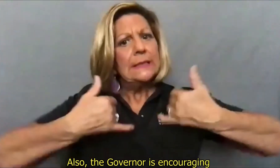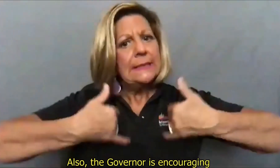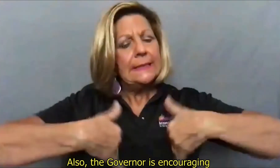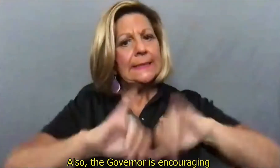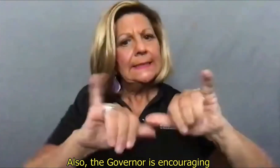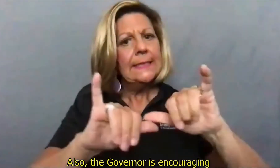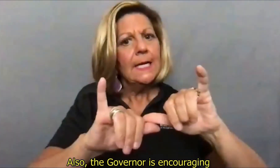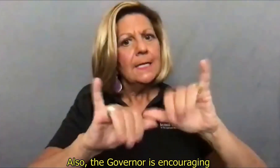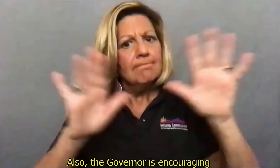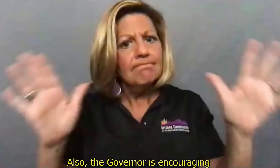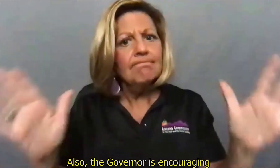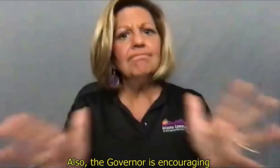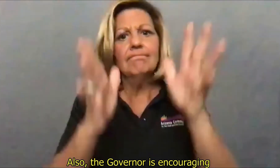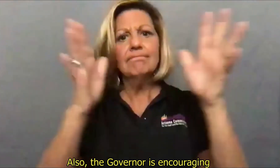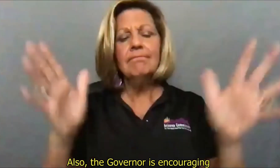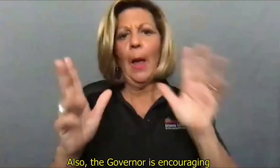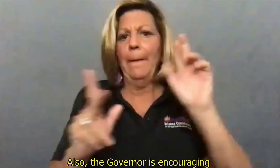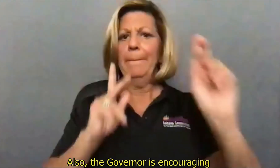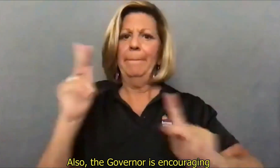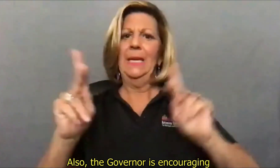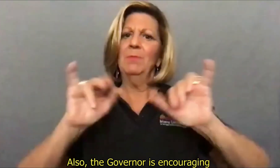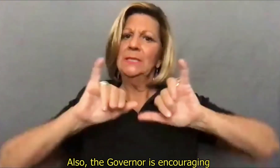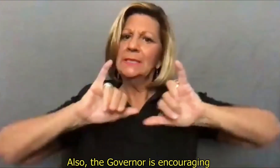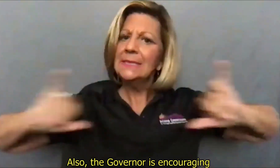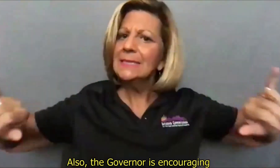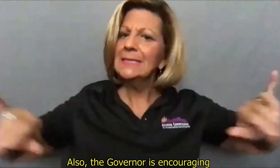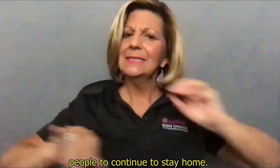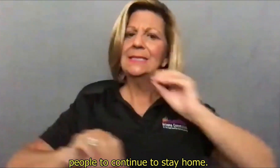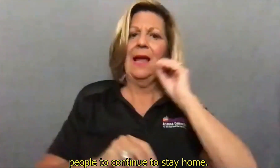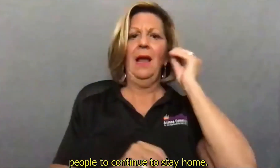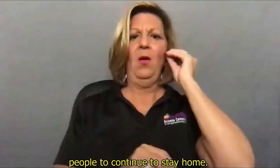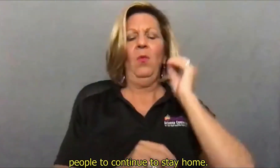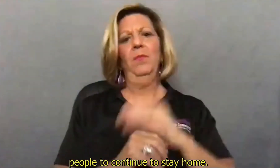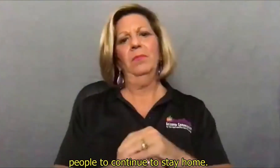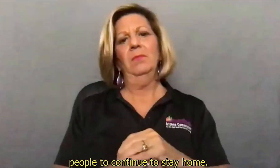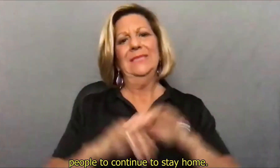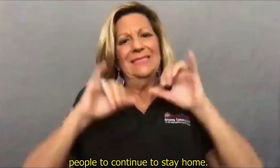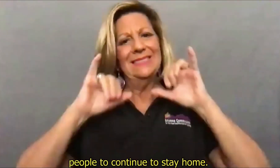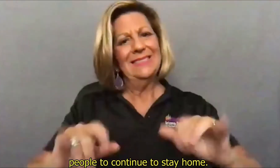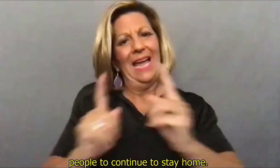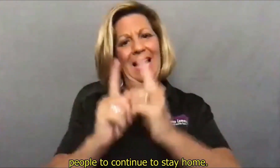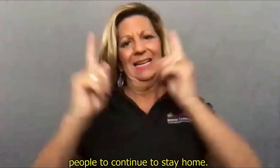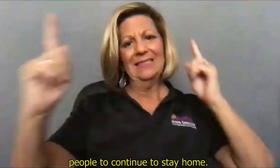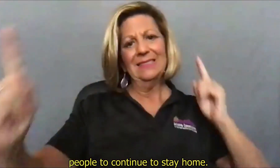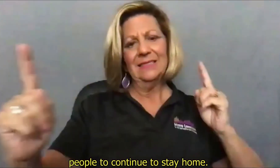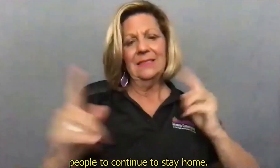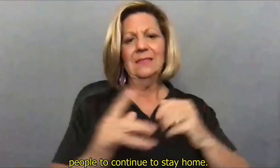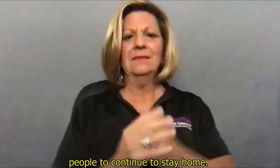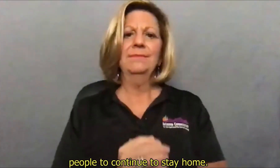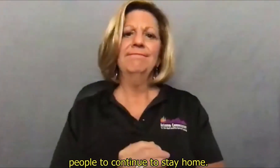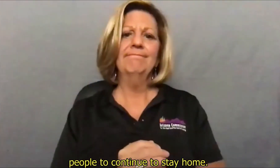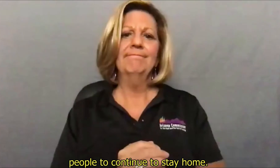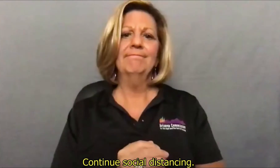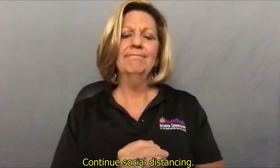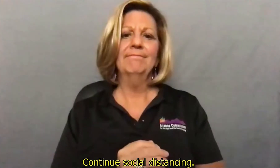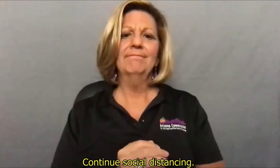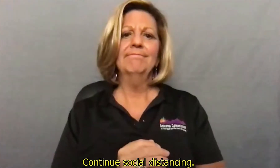Also, the governor is encouraging people to continue to stay home. Continue